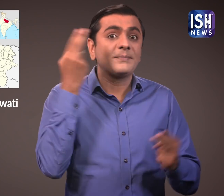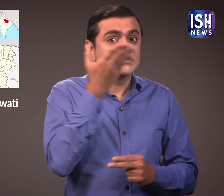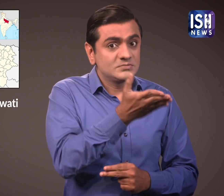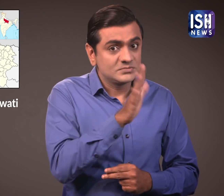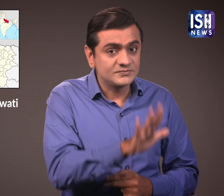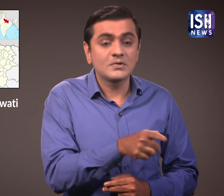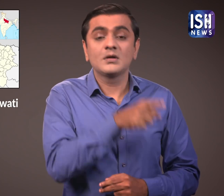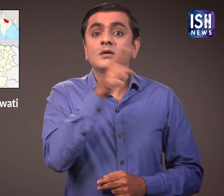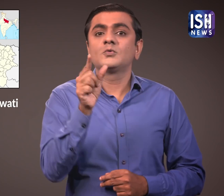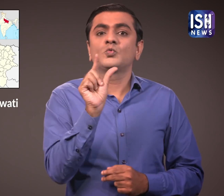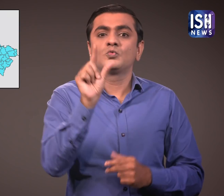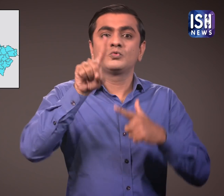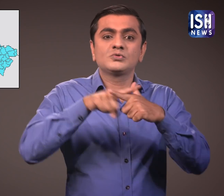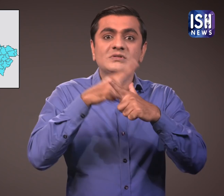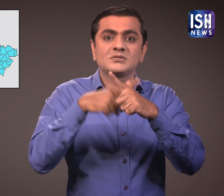Allahabad, Ujjain,